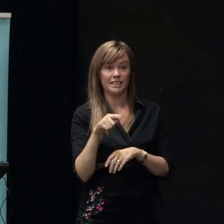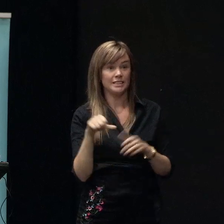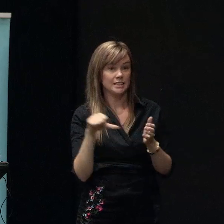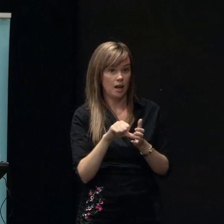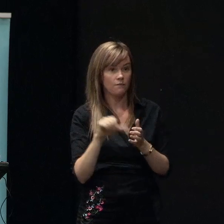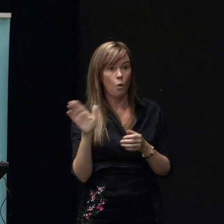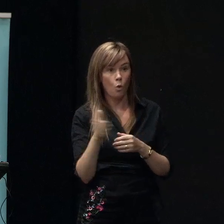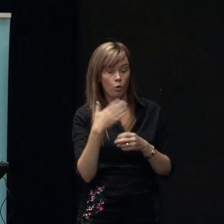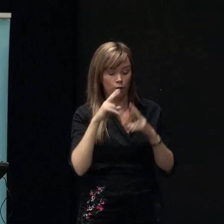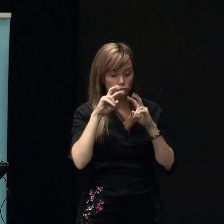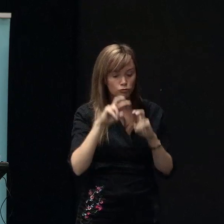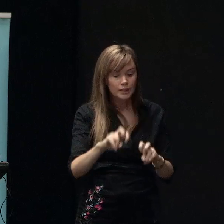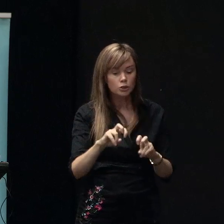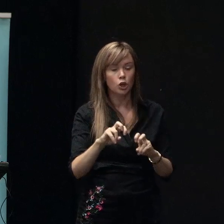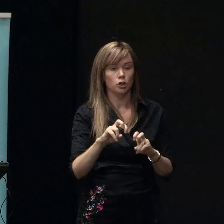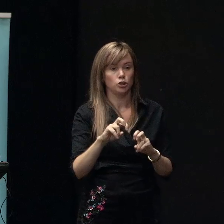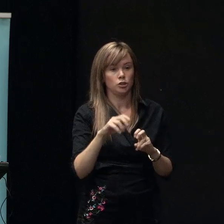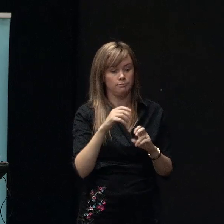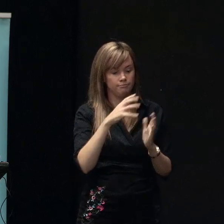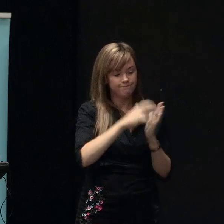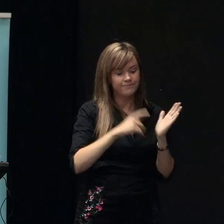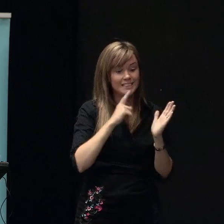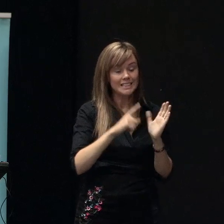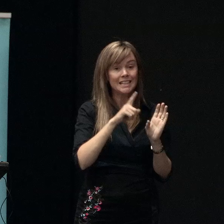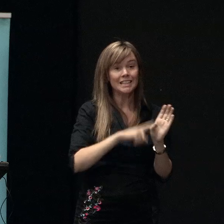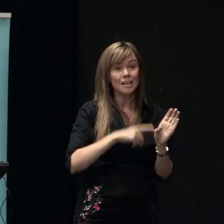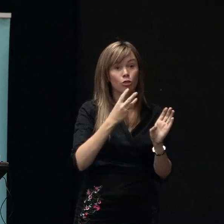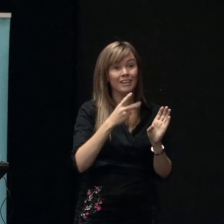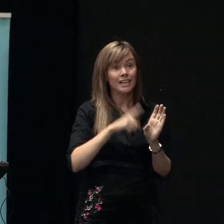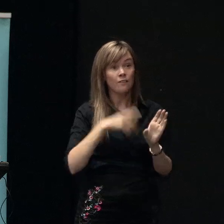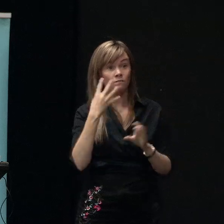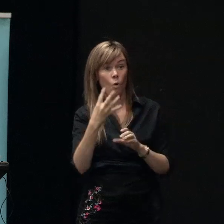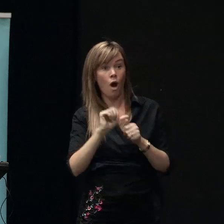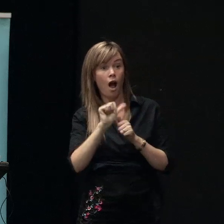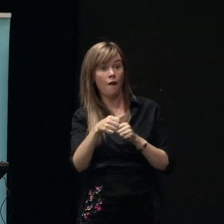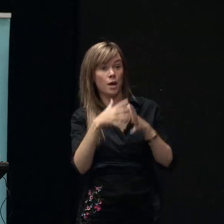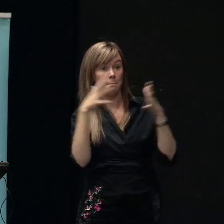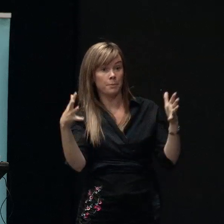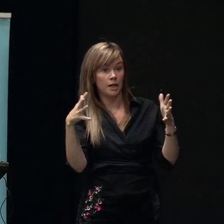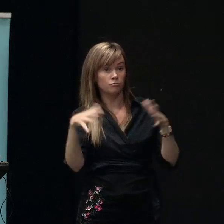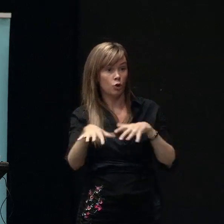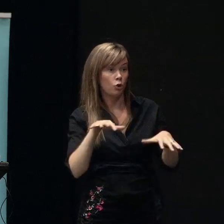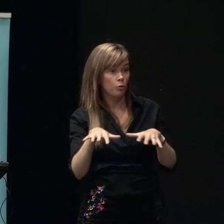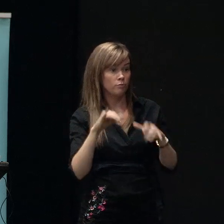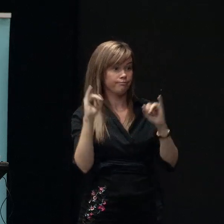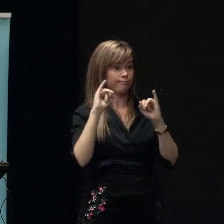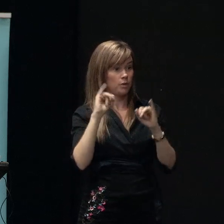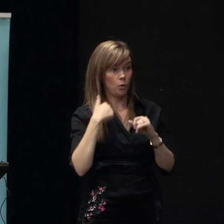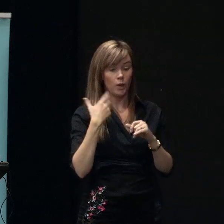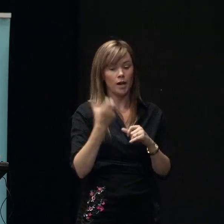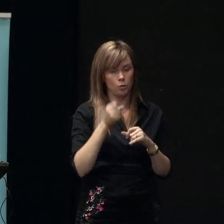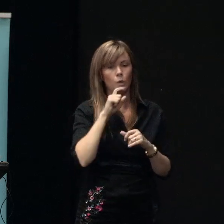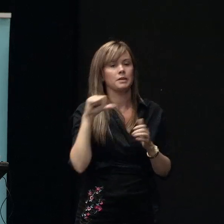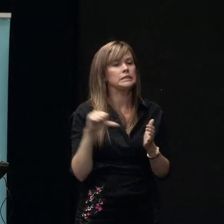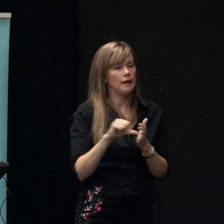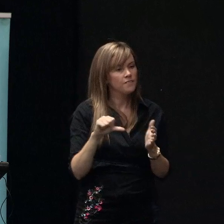research and literature says year three and four after a series of major disasters like we had are going to be tough now